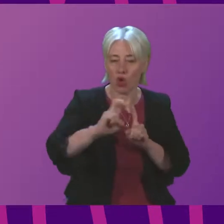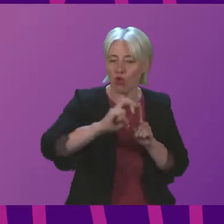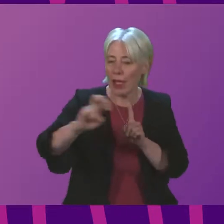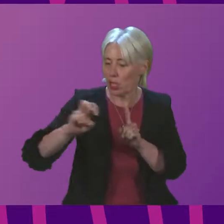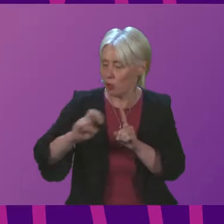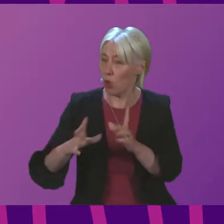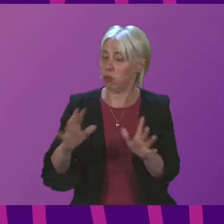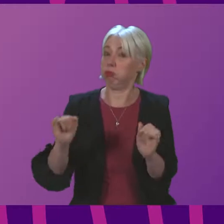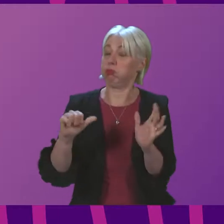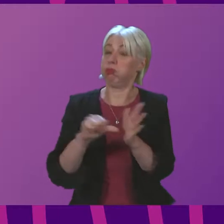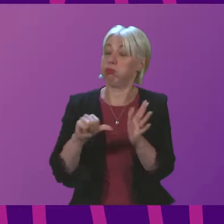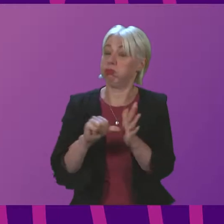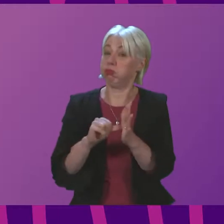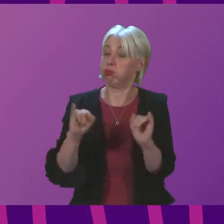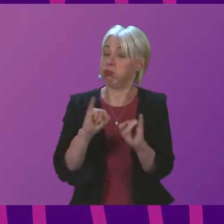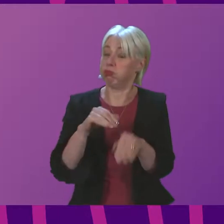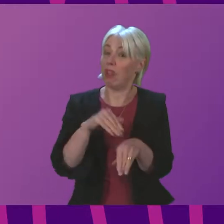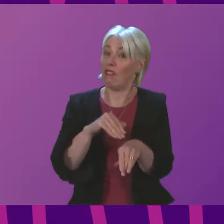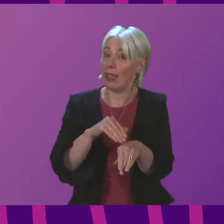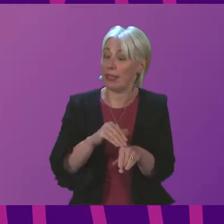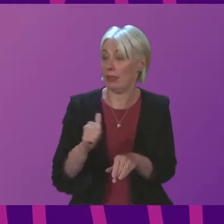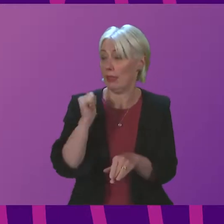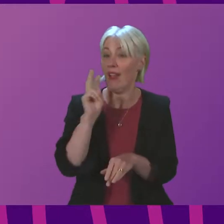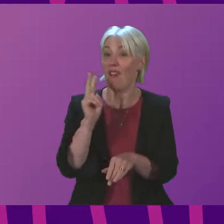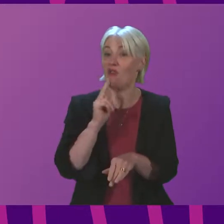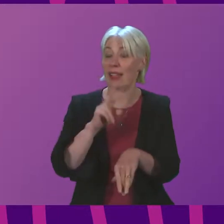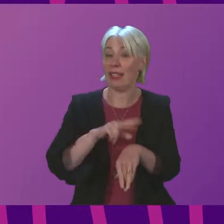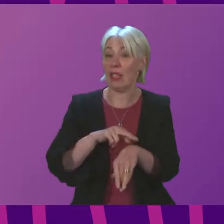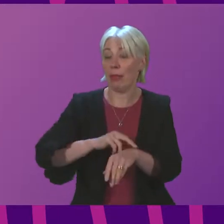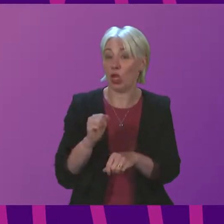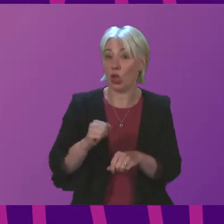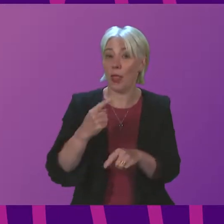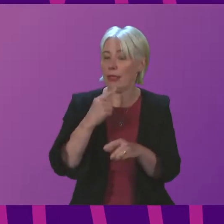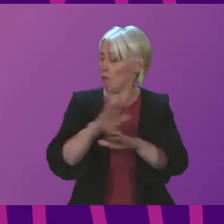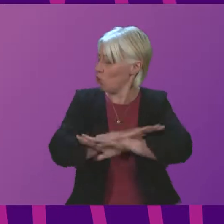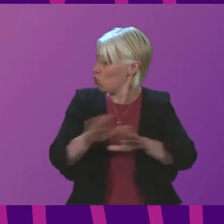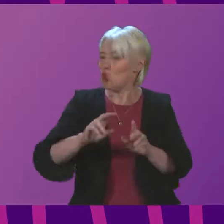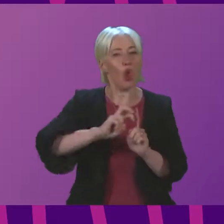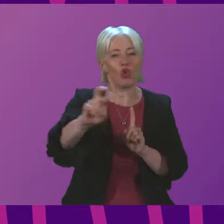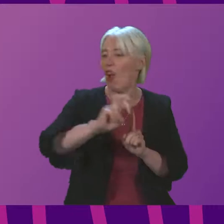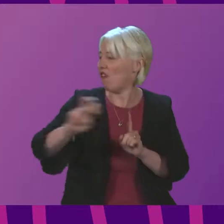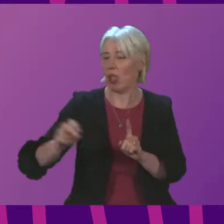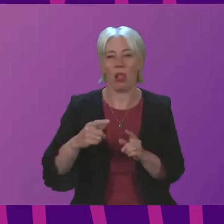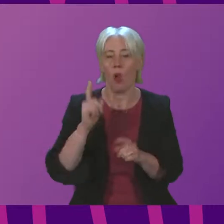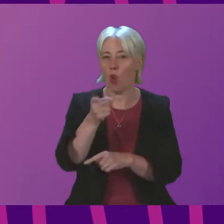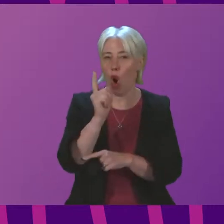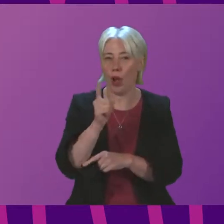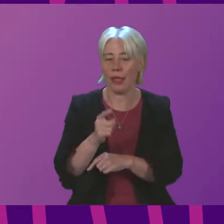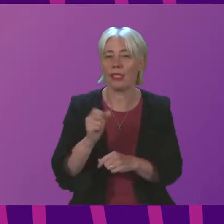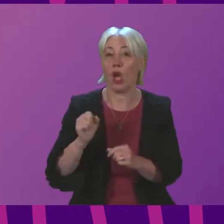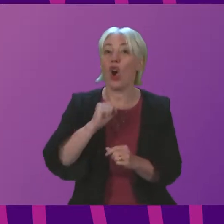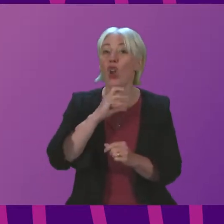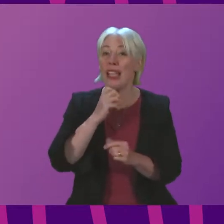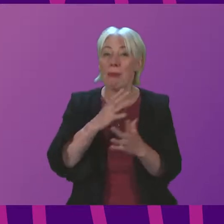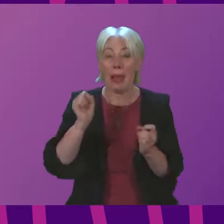seriously affected by the storm. On Friday, Police Scotland issued Do Not Travel warnings, and by Saturday, many trunk roads and railway